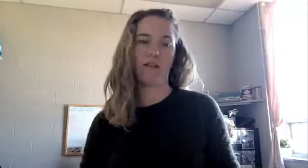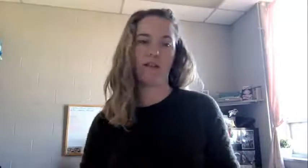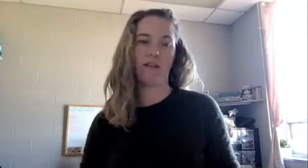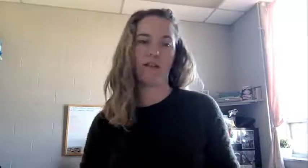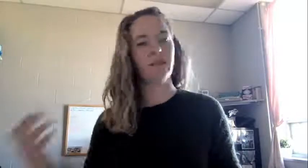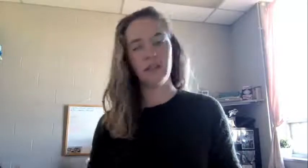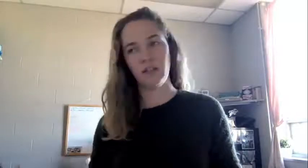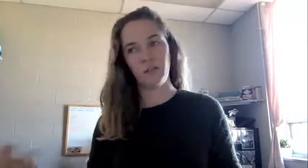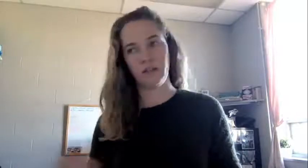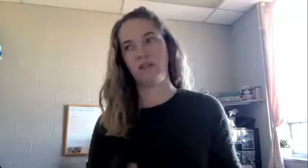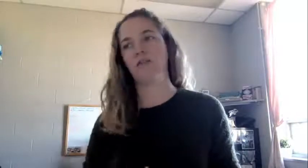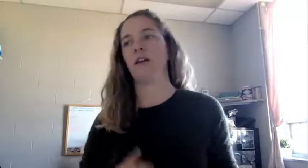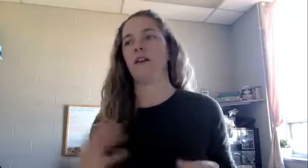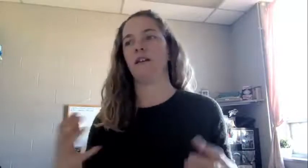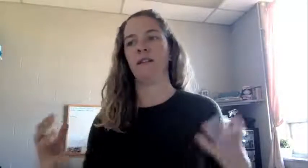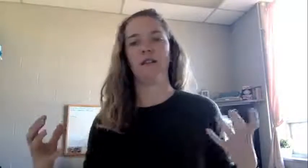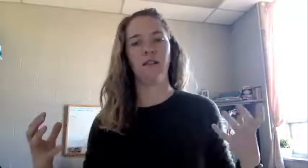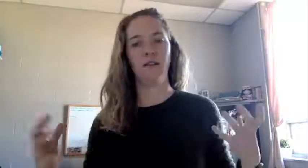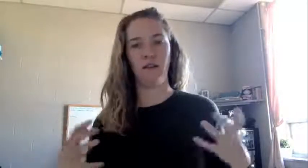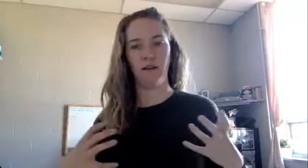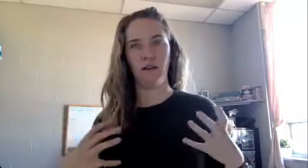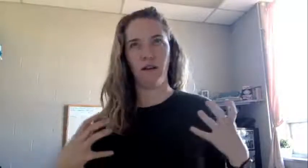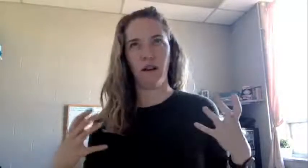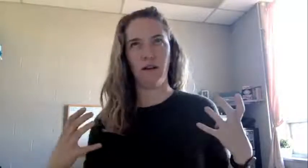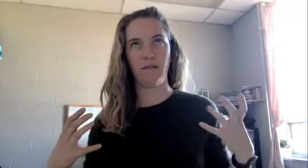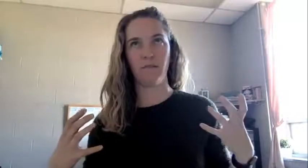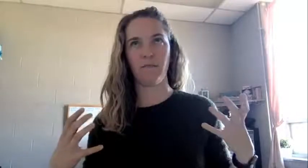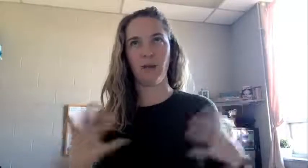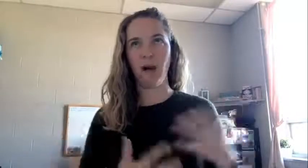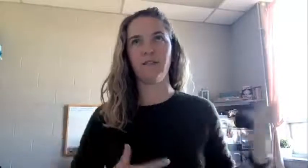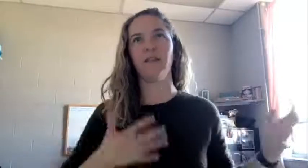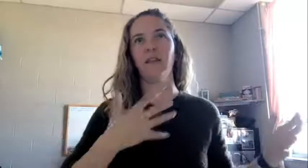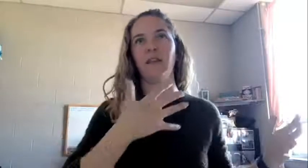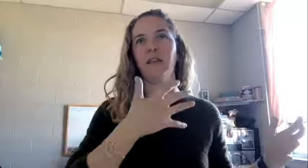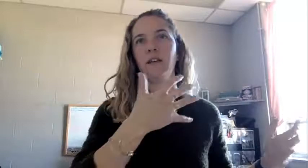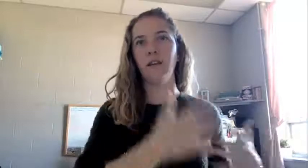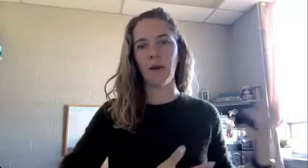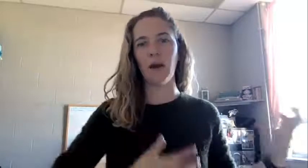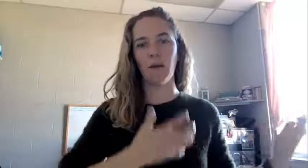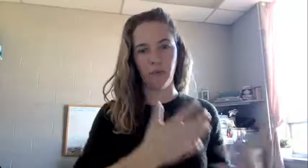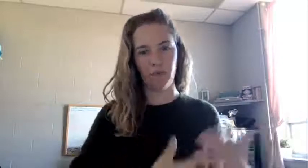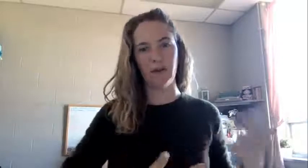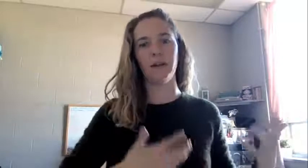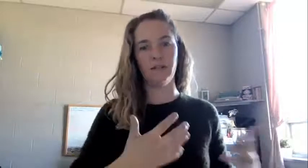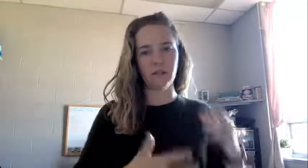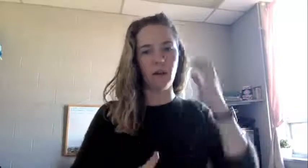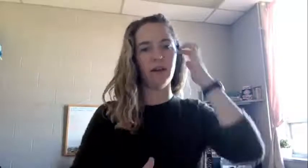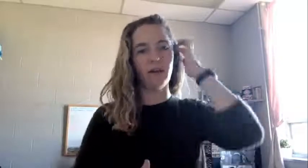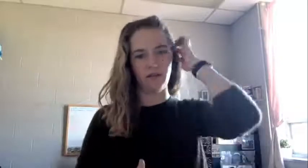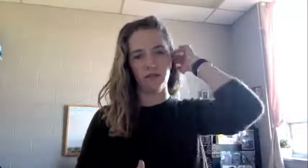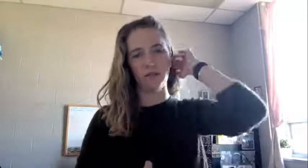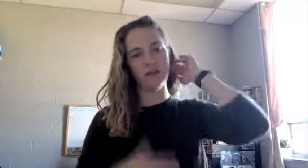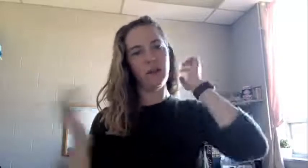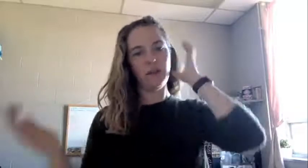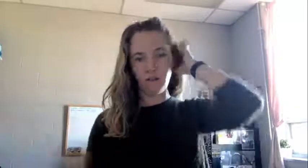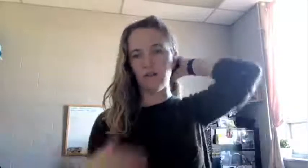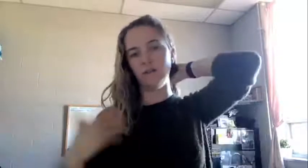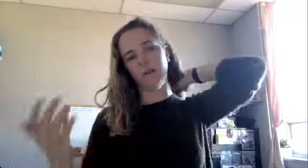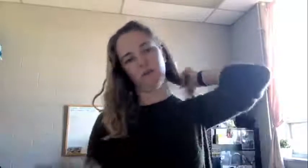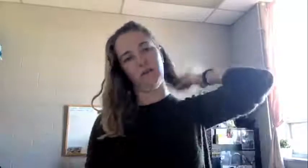or when I go to teach business writing like there, I'm constantly keeping up with what it is that's going on in those fields and what